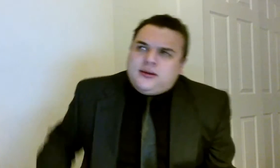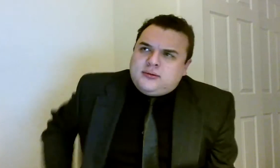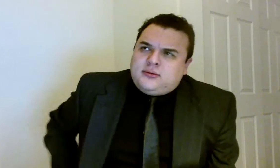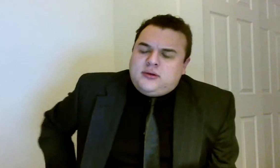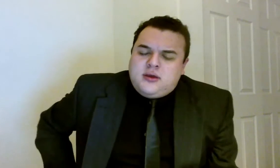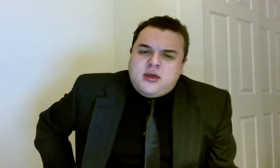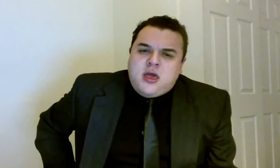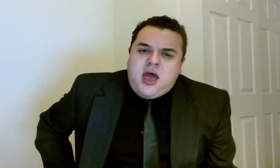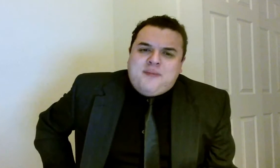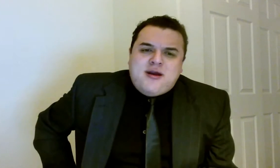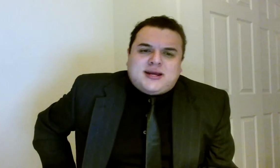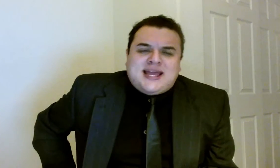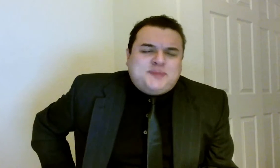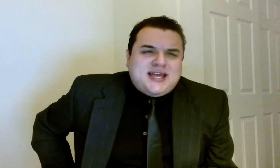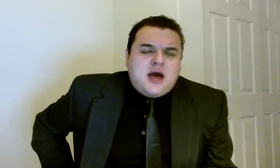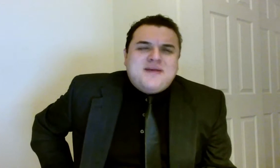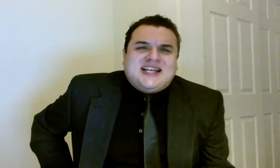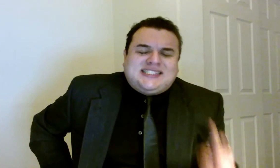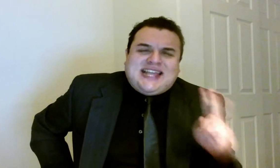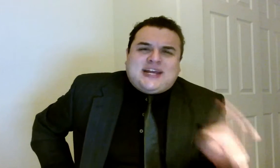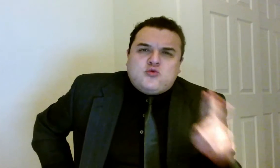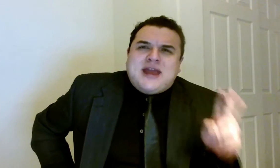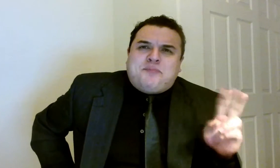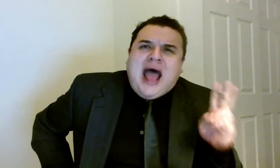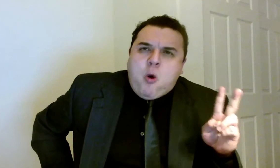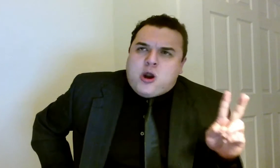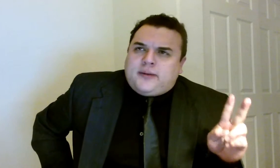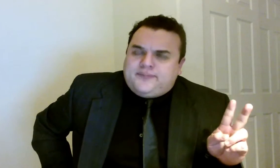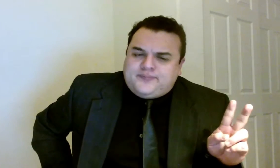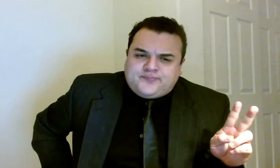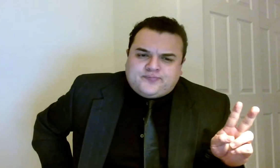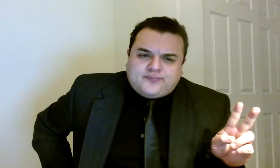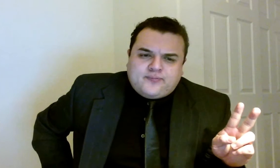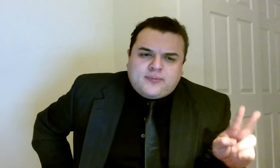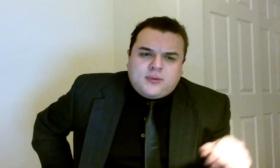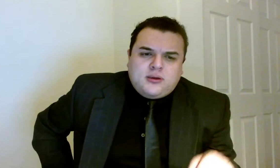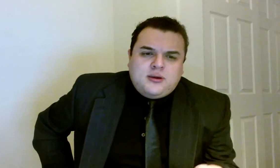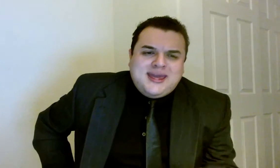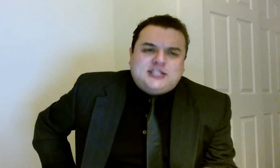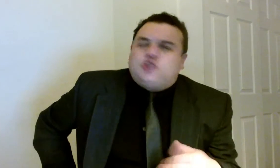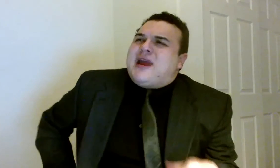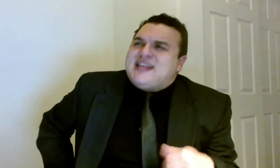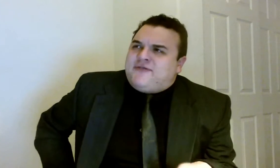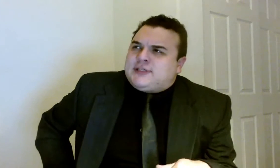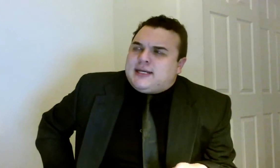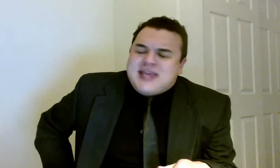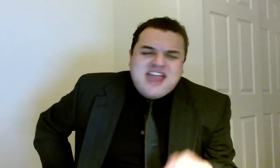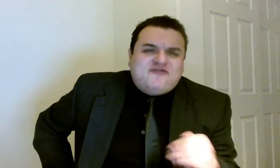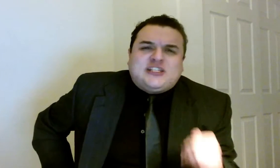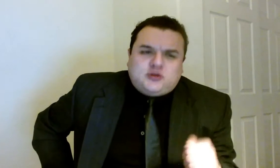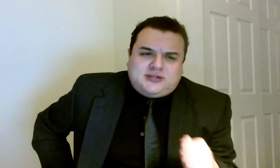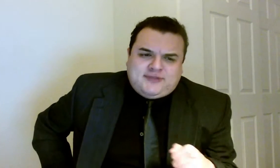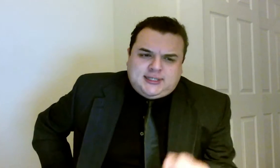America, America has become a second-rate power. Its trade deficit and fiscal deficits